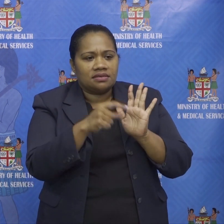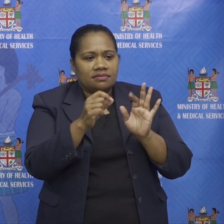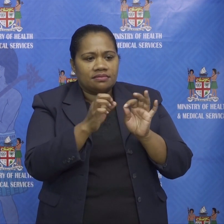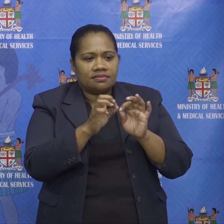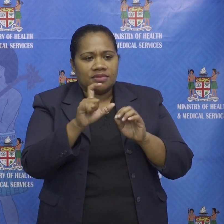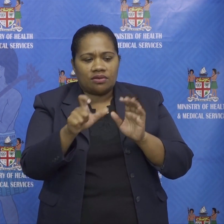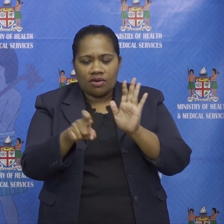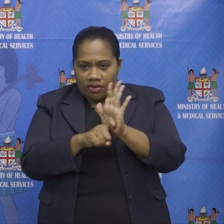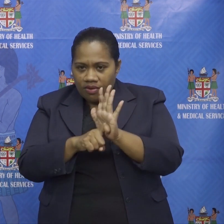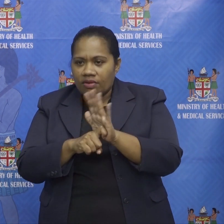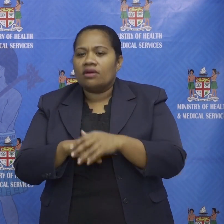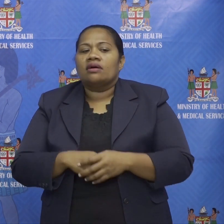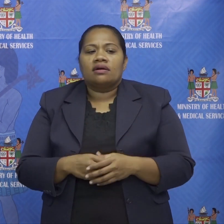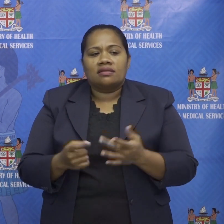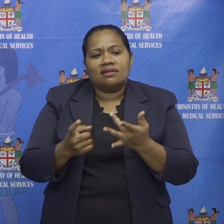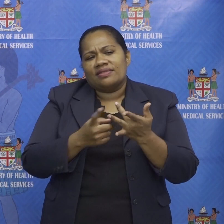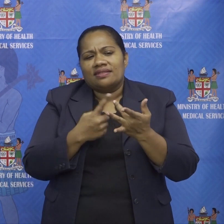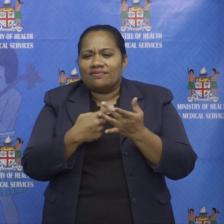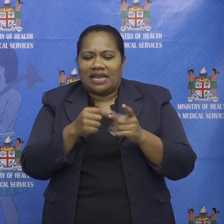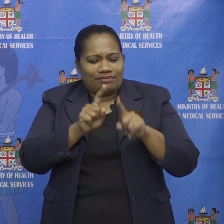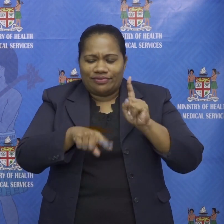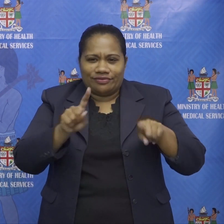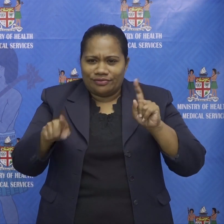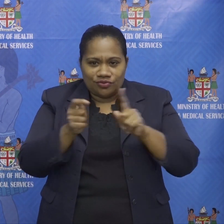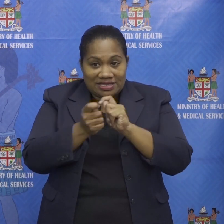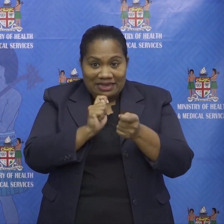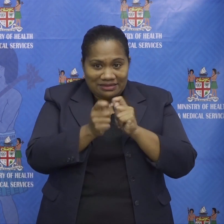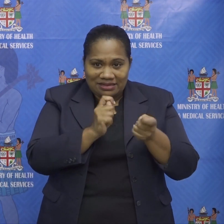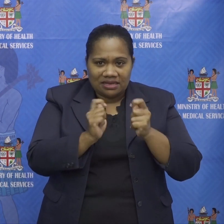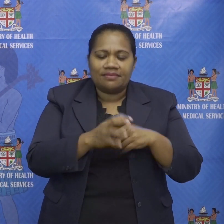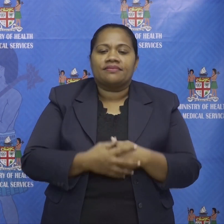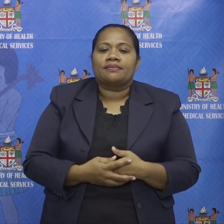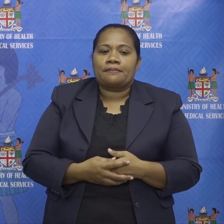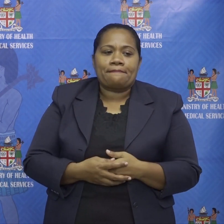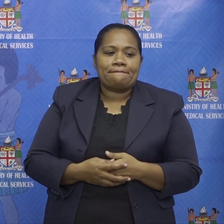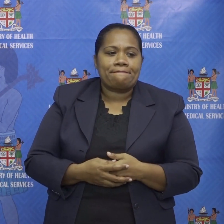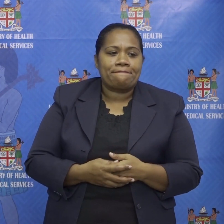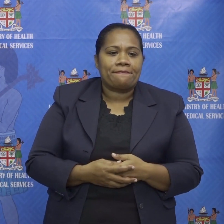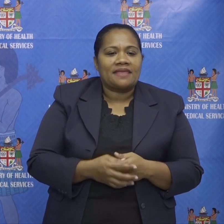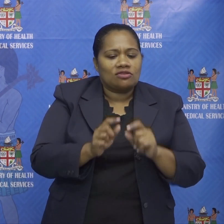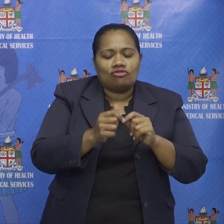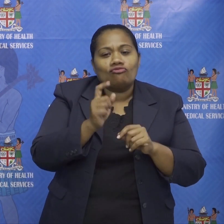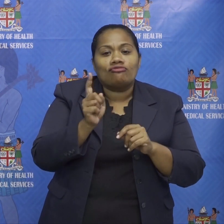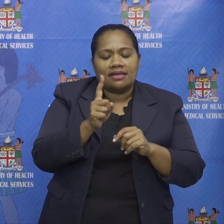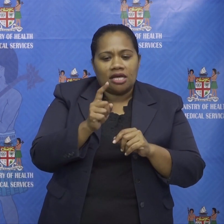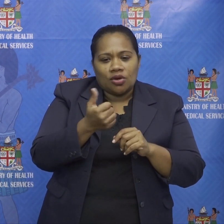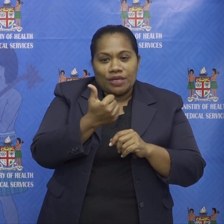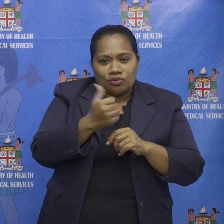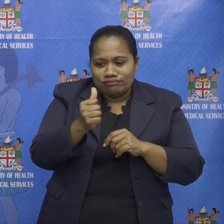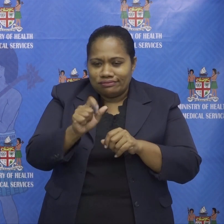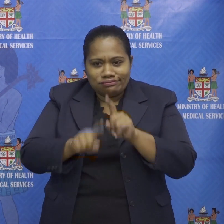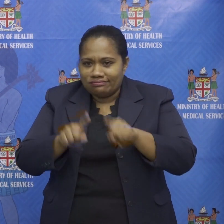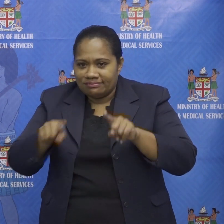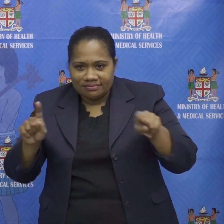completely it's a different uh test again a different platform that requires different consumables again but yes we've anticipated this